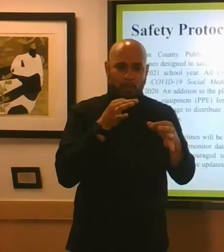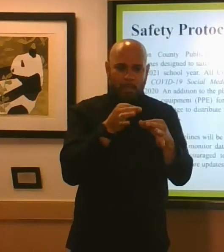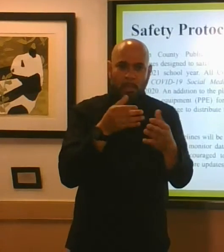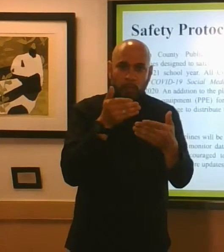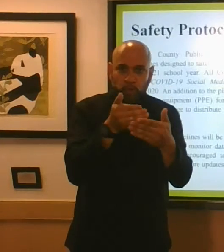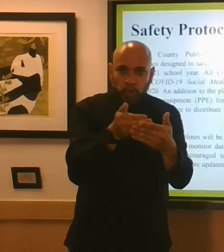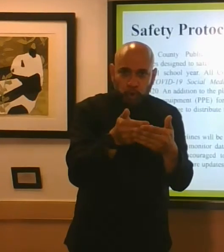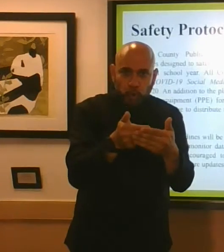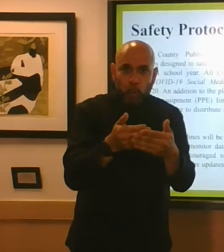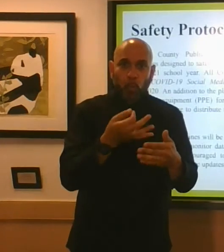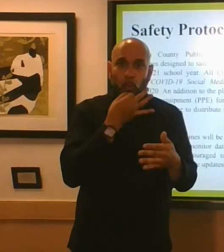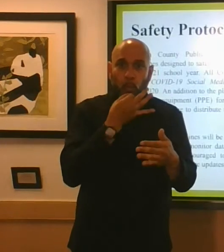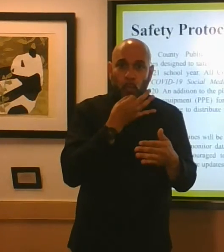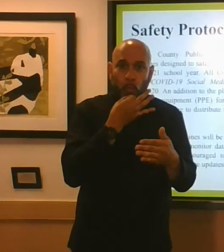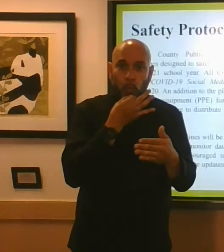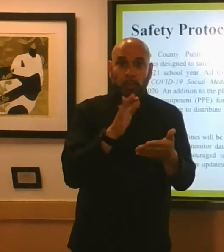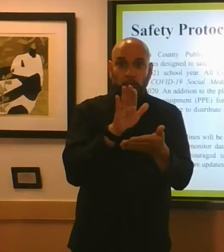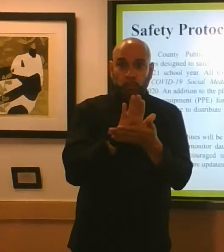say this parents